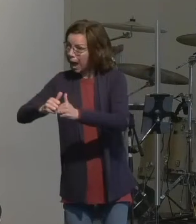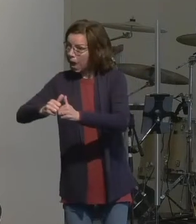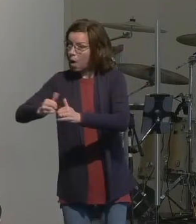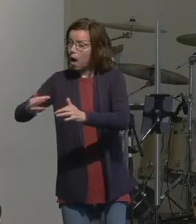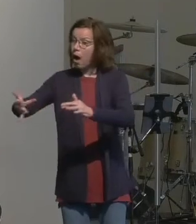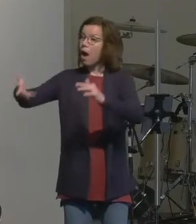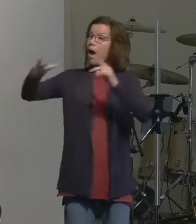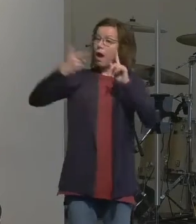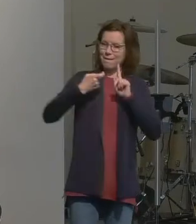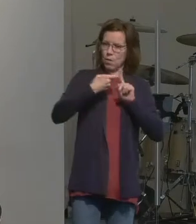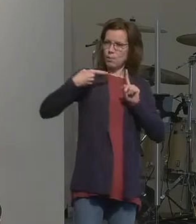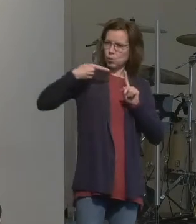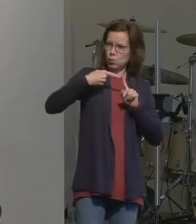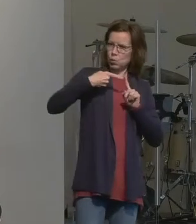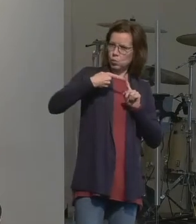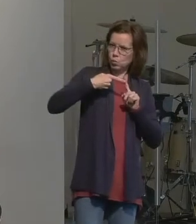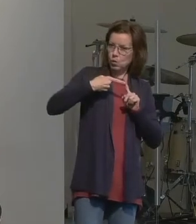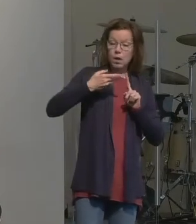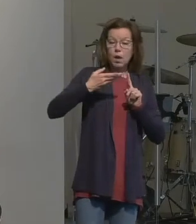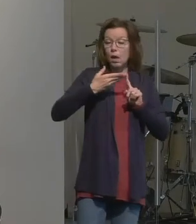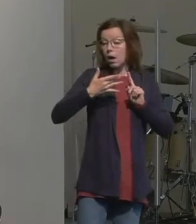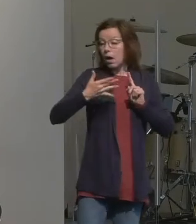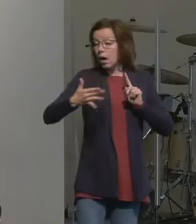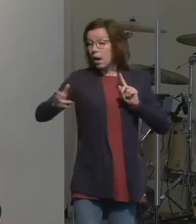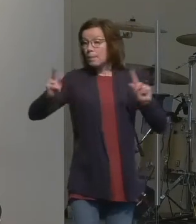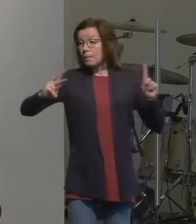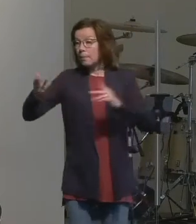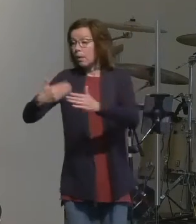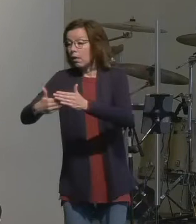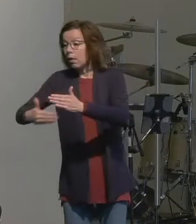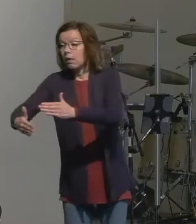all of them never got to know Abram any of y met him